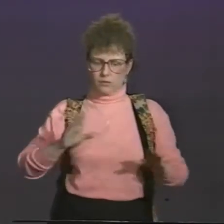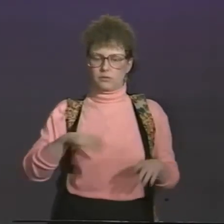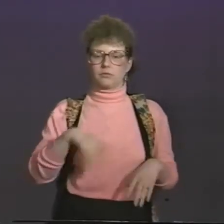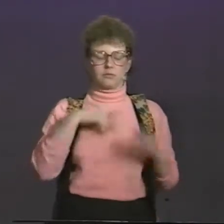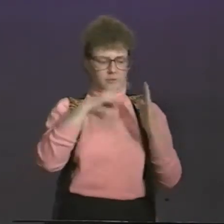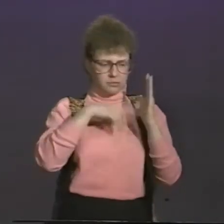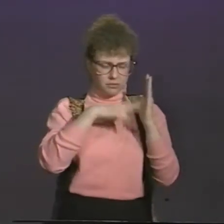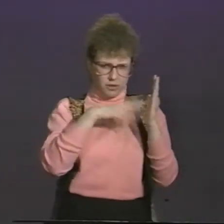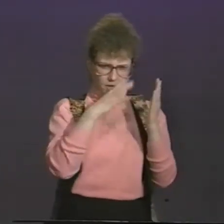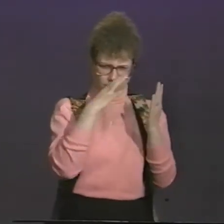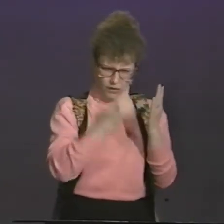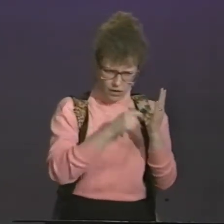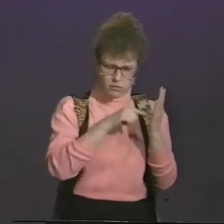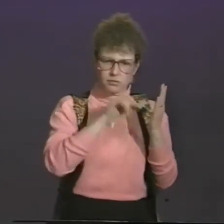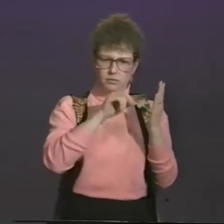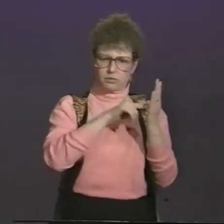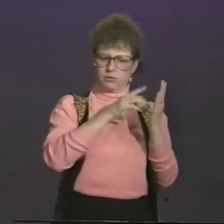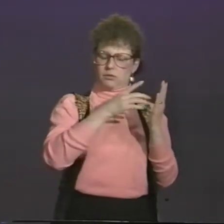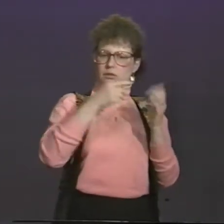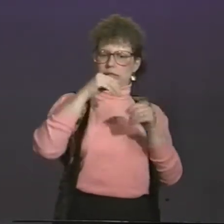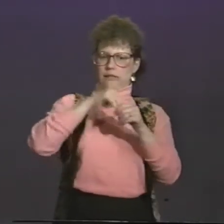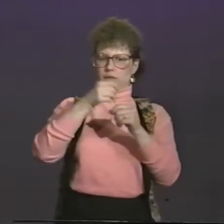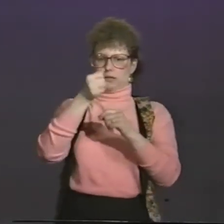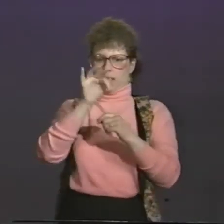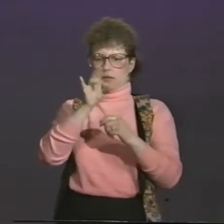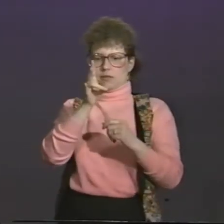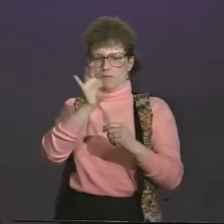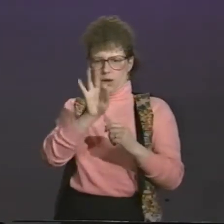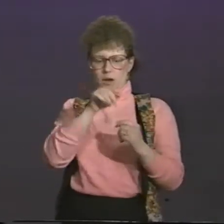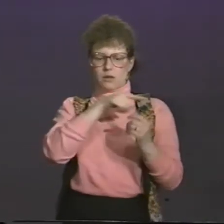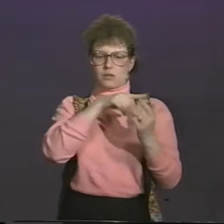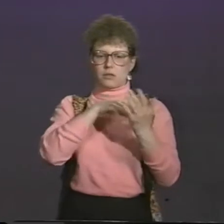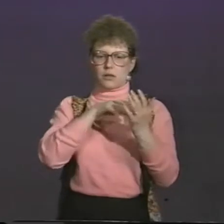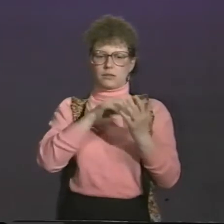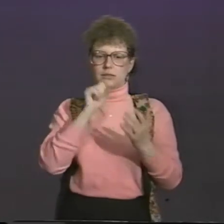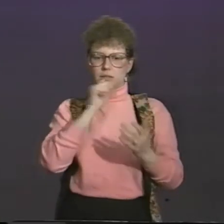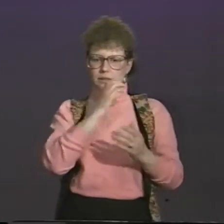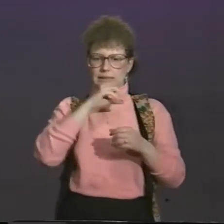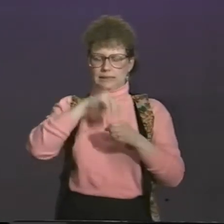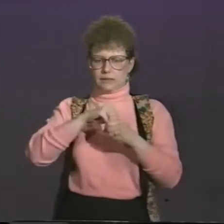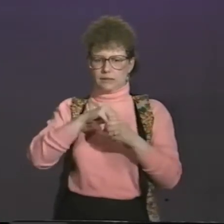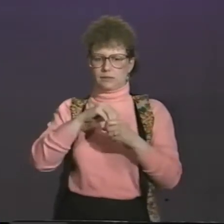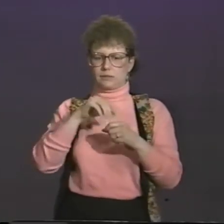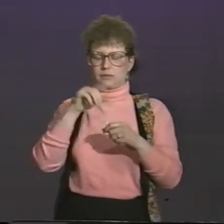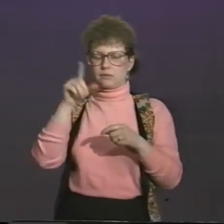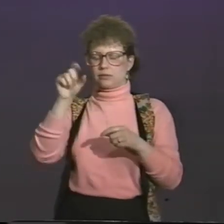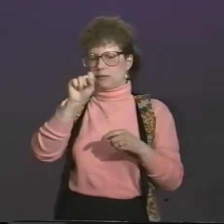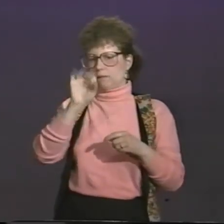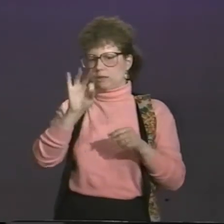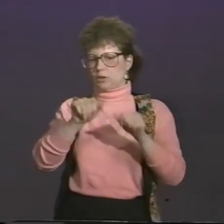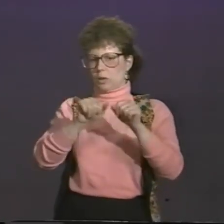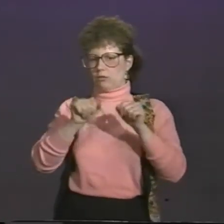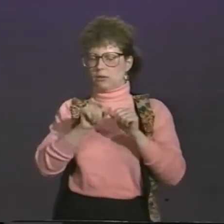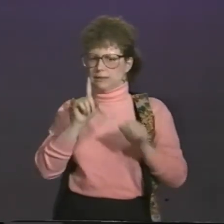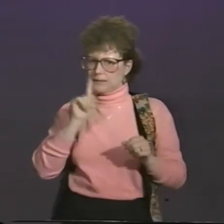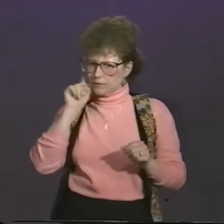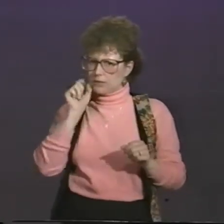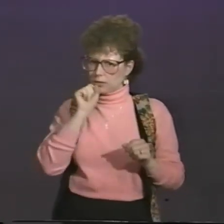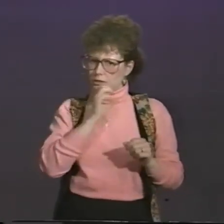And that included Growing Old in Silence. That was a fascinating book. And that was written in 1979. And there was a study done on